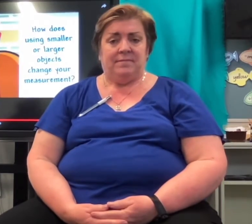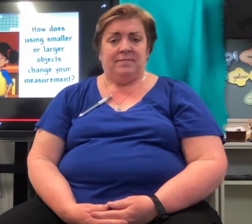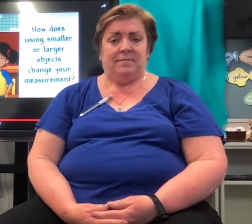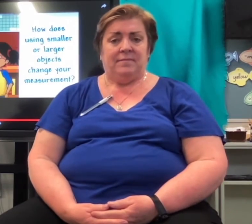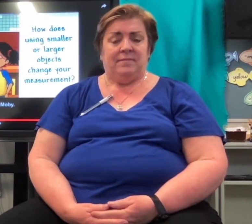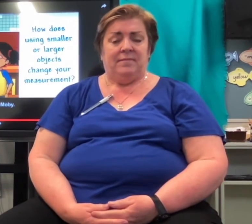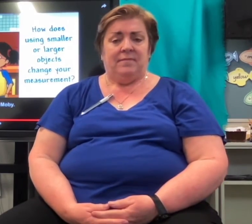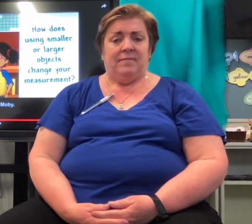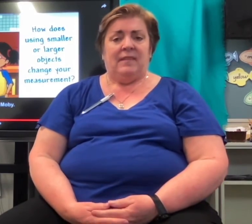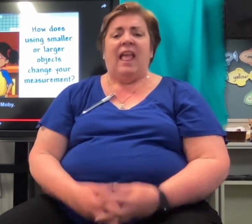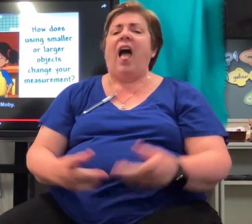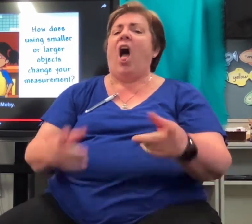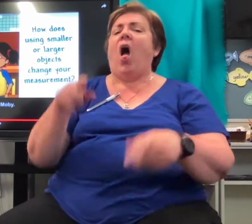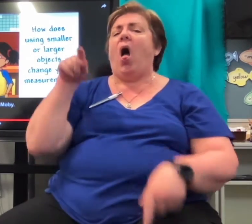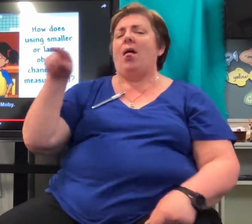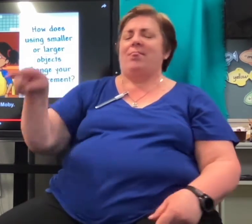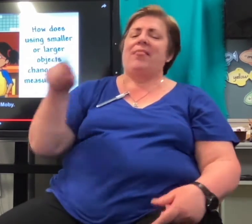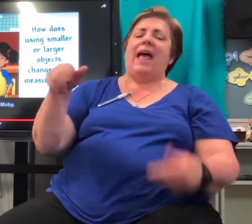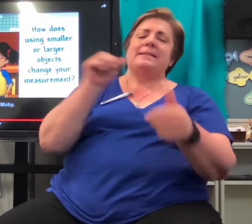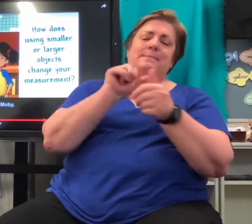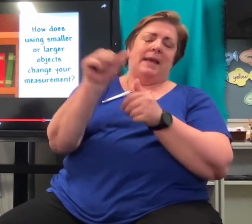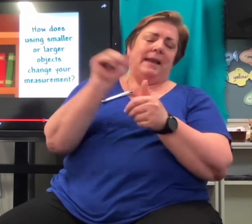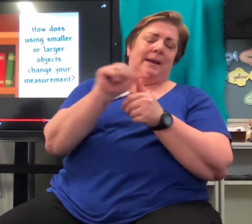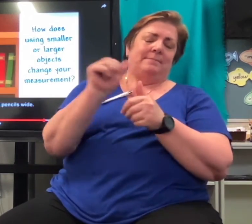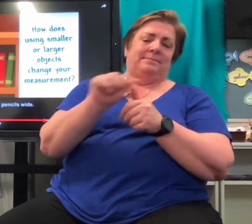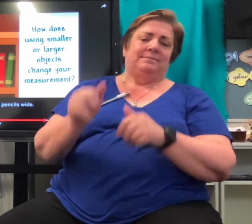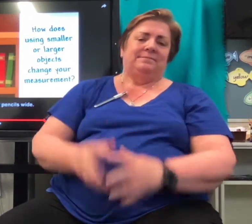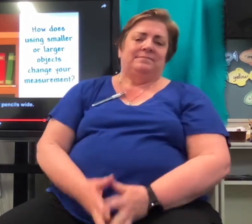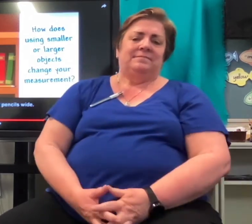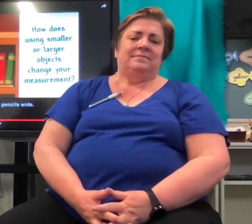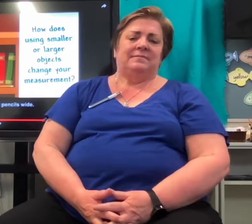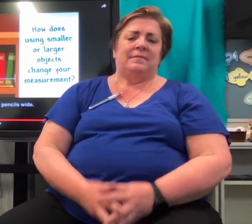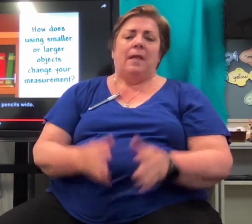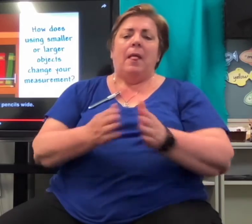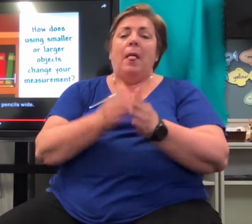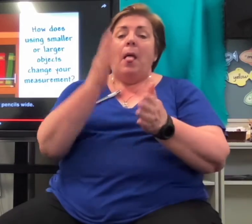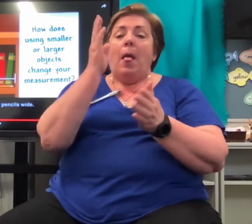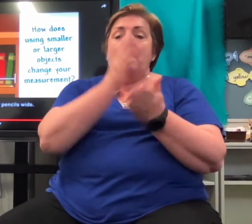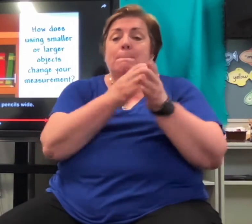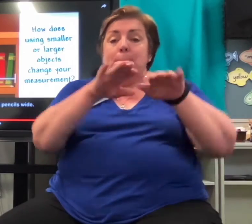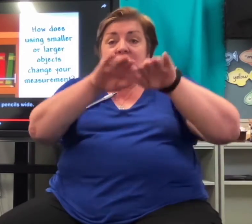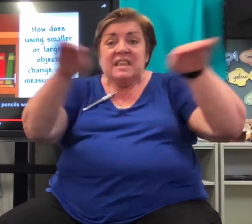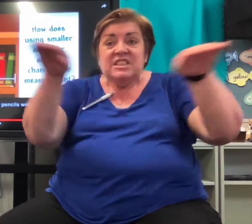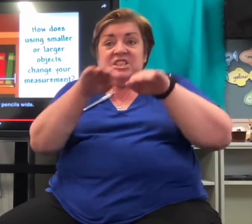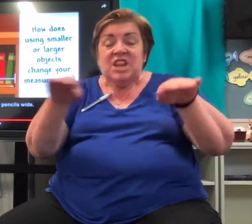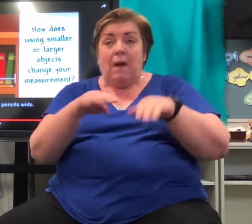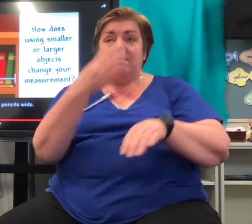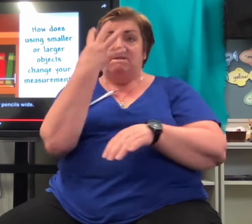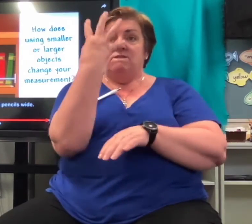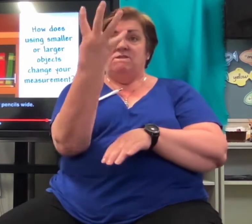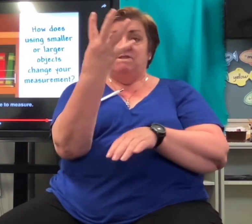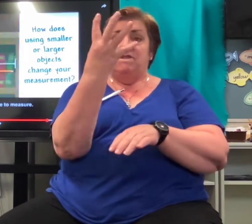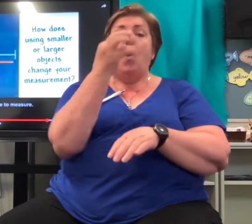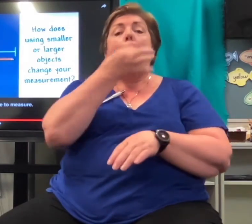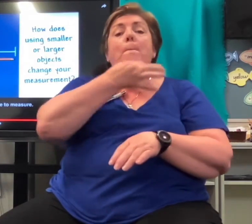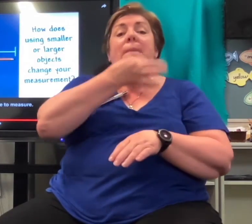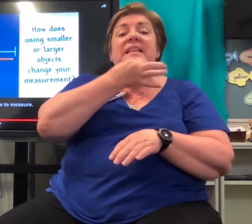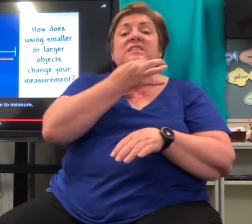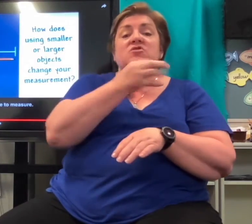That's better, Moby. The bookshelf is four pencils wide. A unit is what